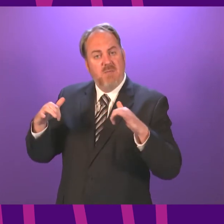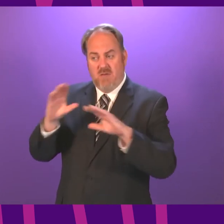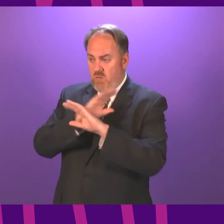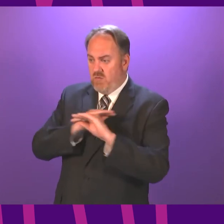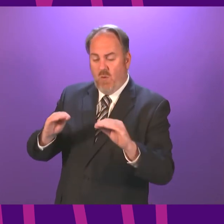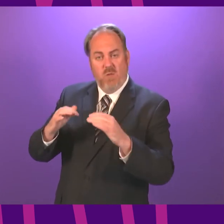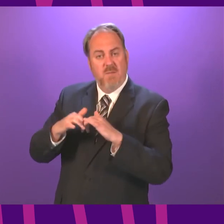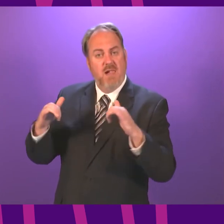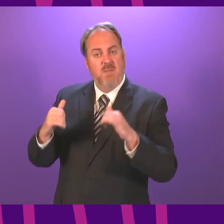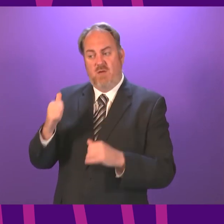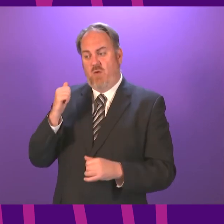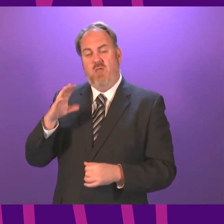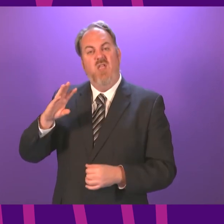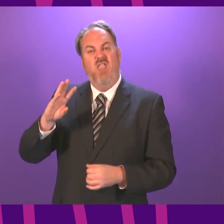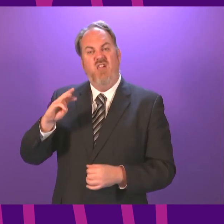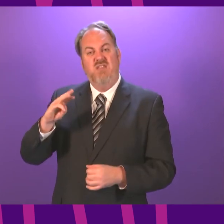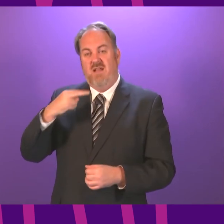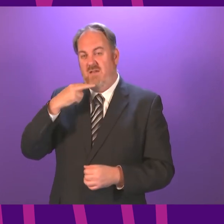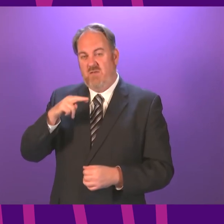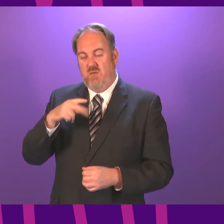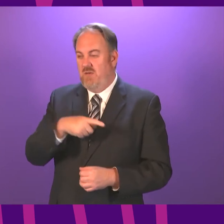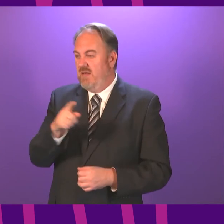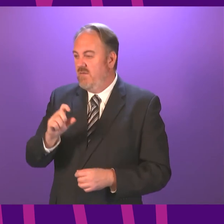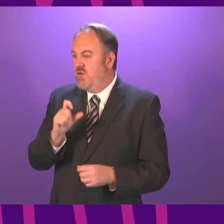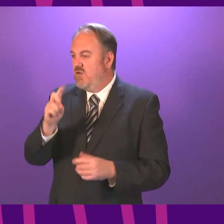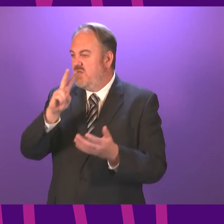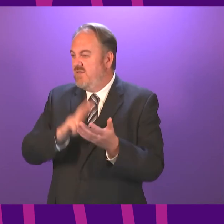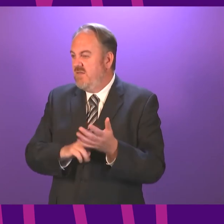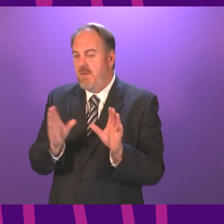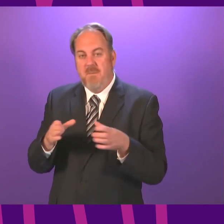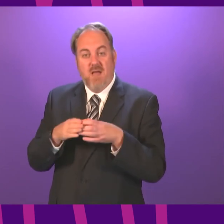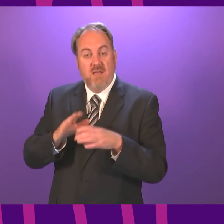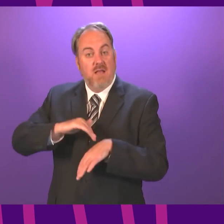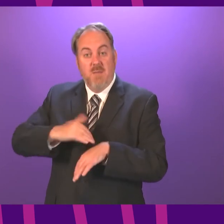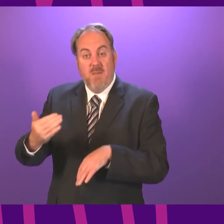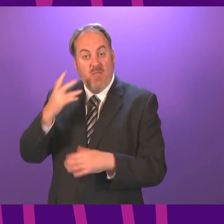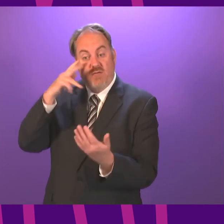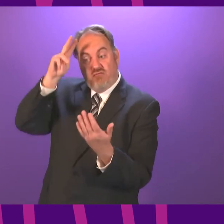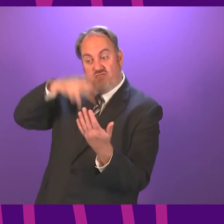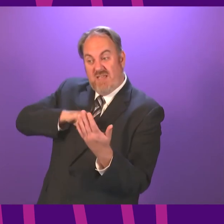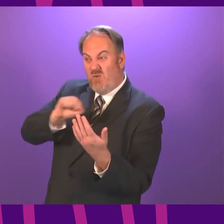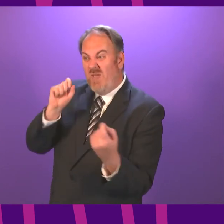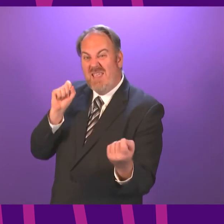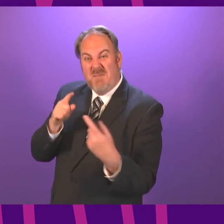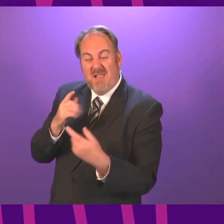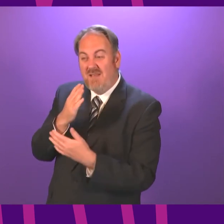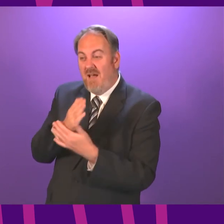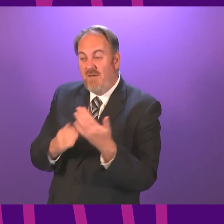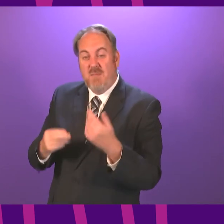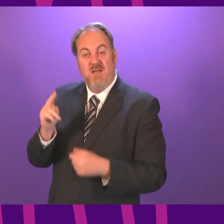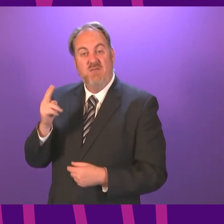afternoon. And if members of the Conservative Party couldn't be bothered looking at their emails on Thursday afternoon at 2.39,